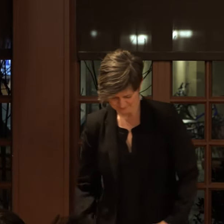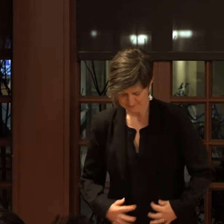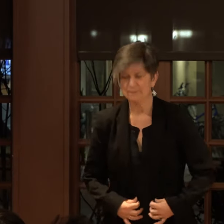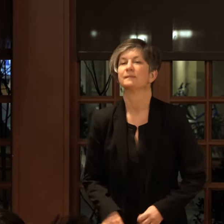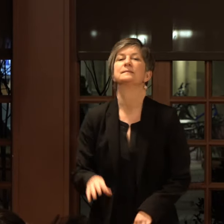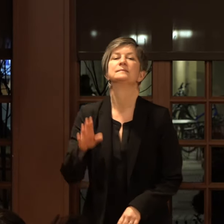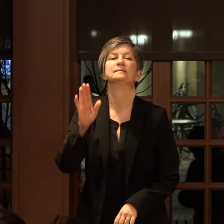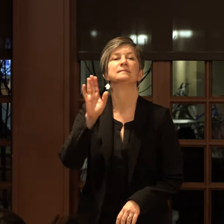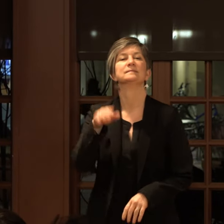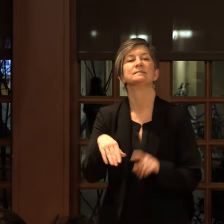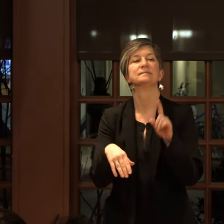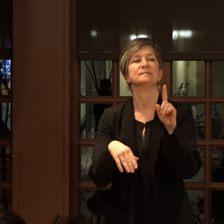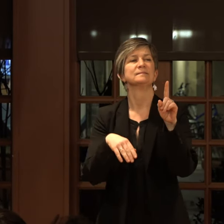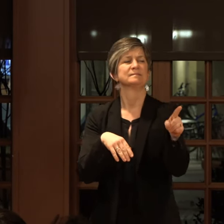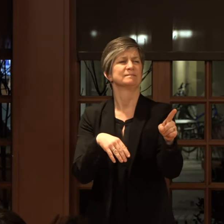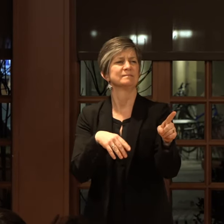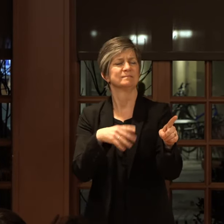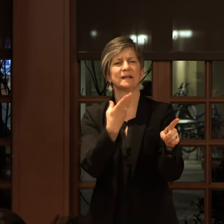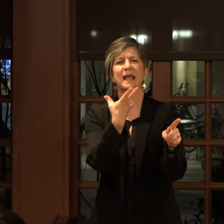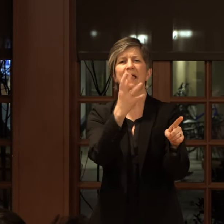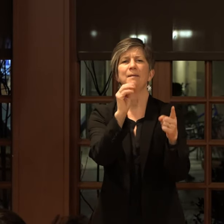Hymn to a Landlocked God